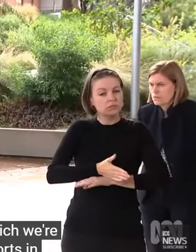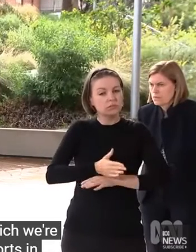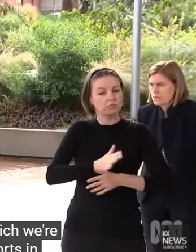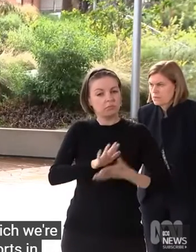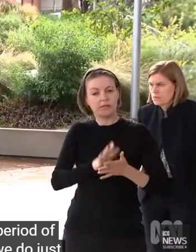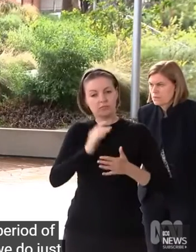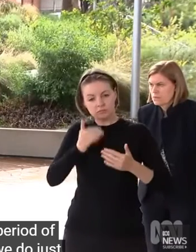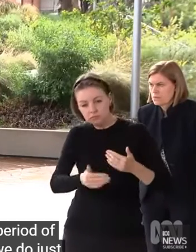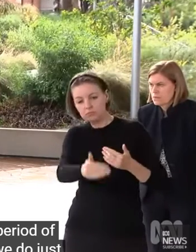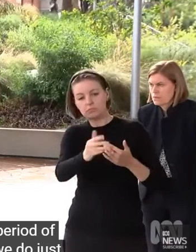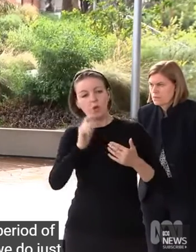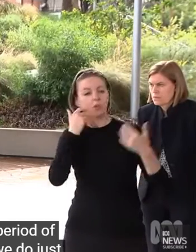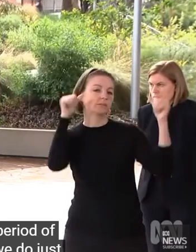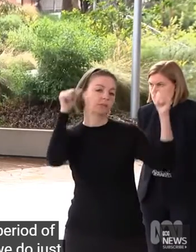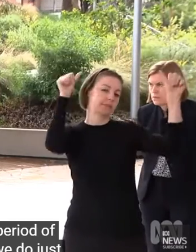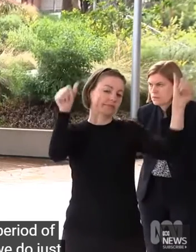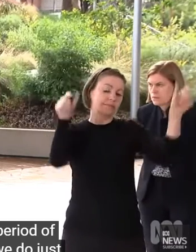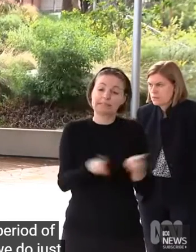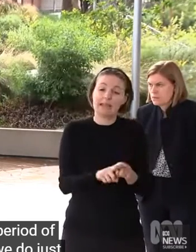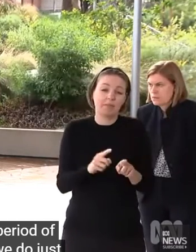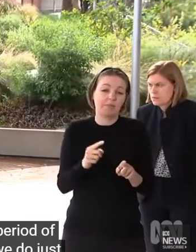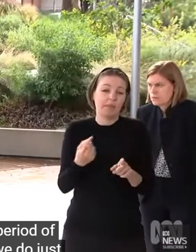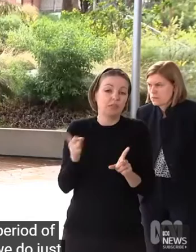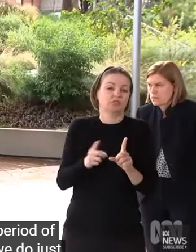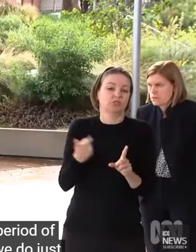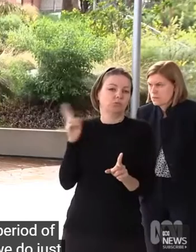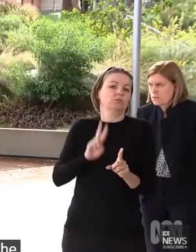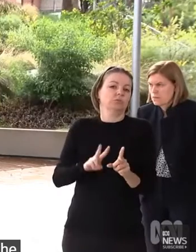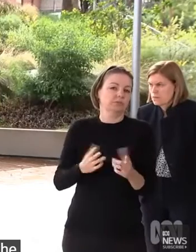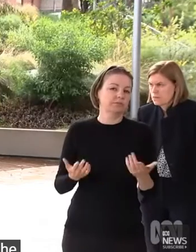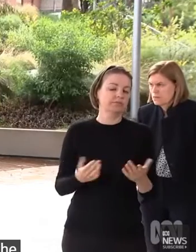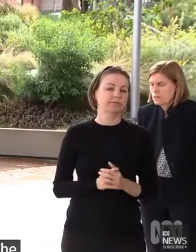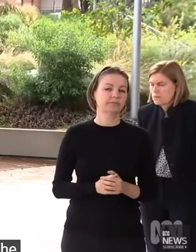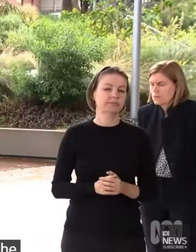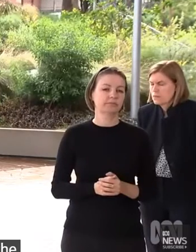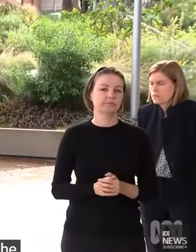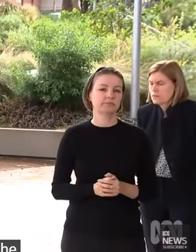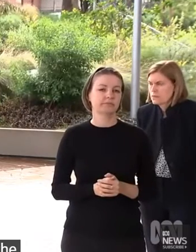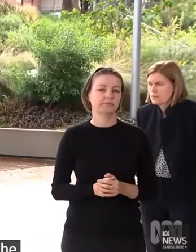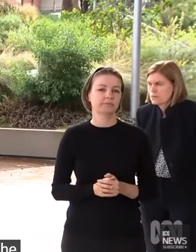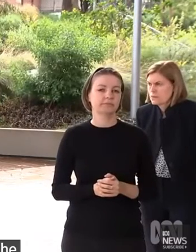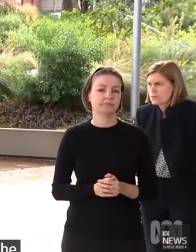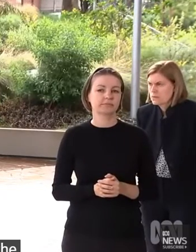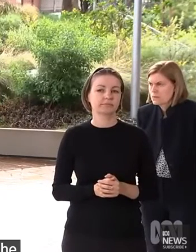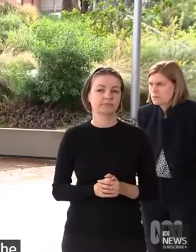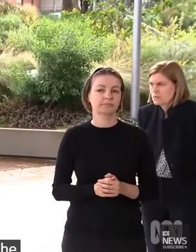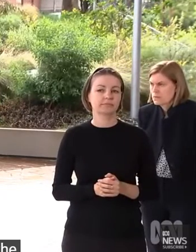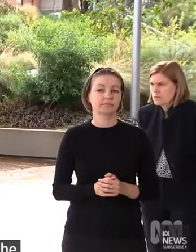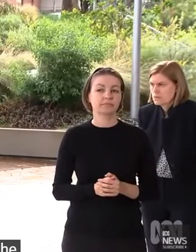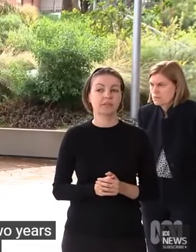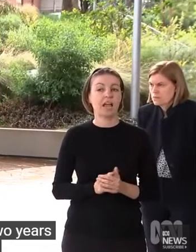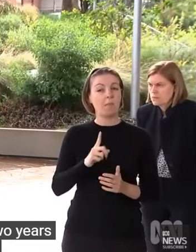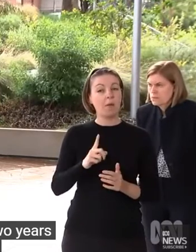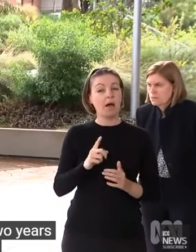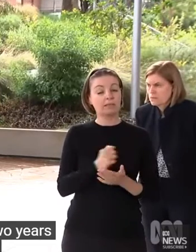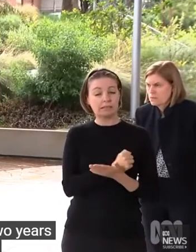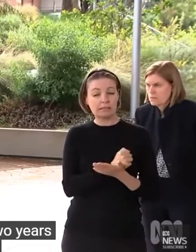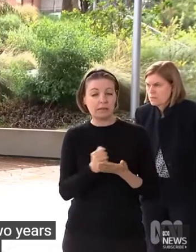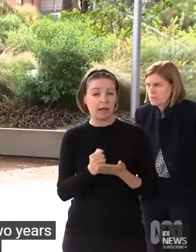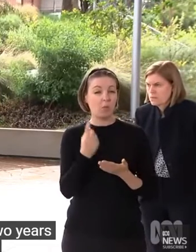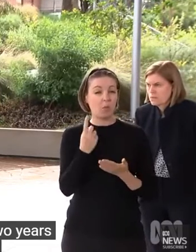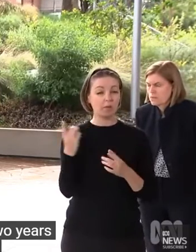just like we did for the last two years. But I always think when it comes to providing that support, best to consult,